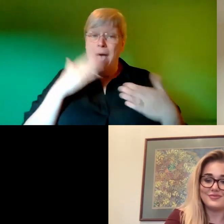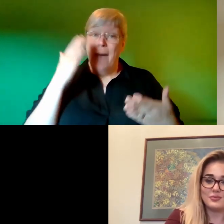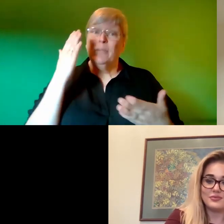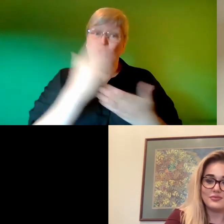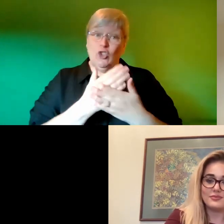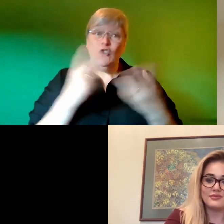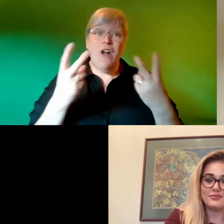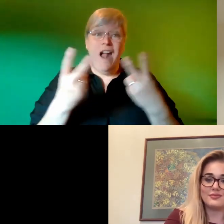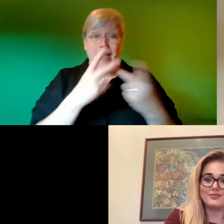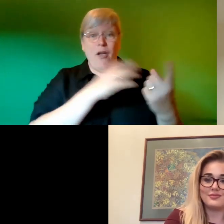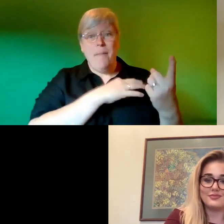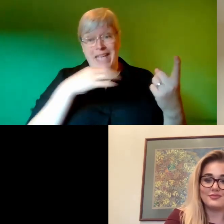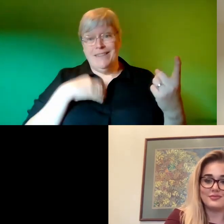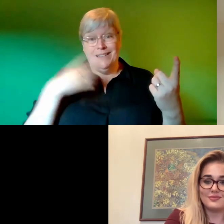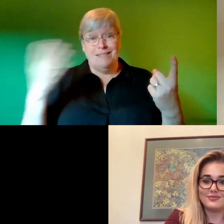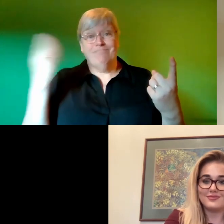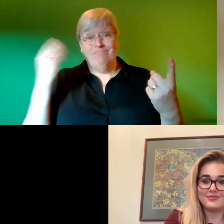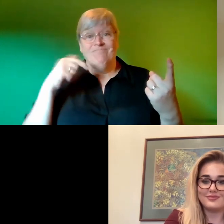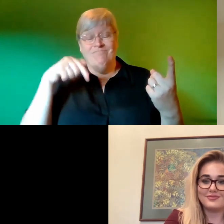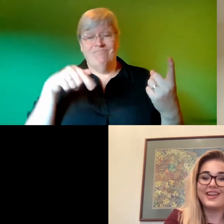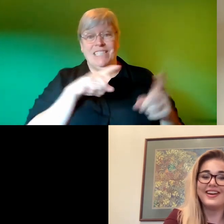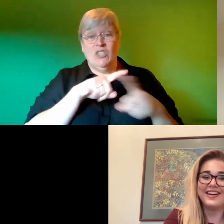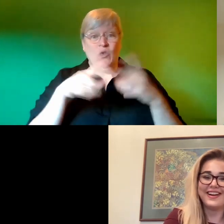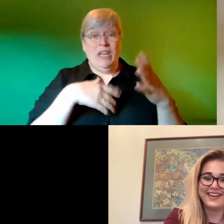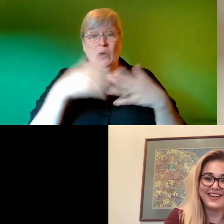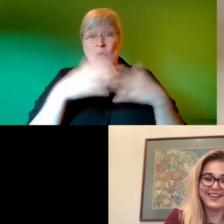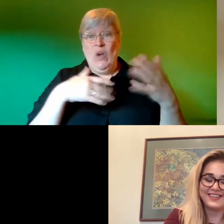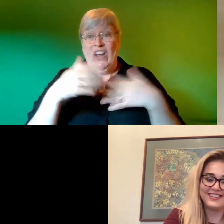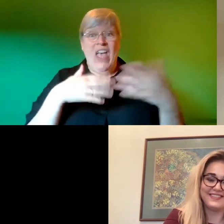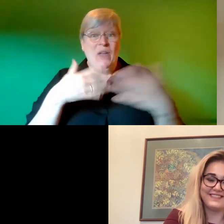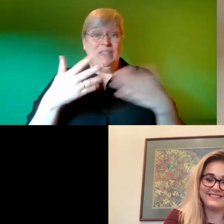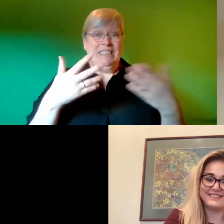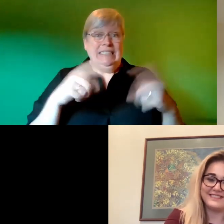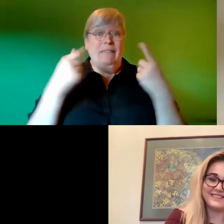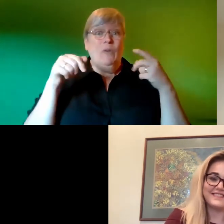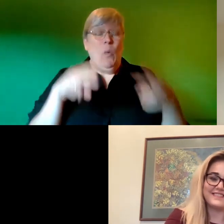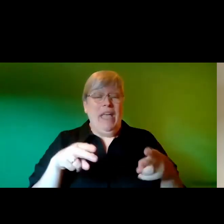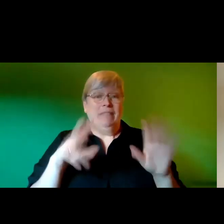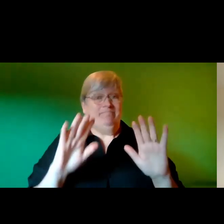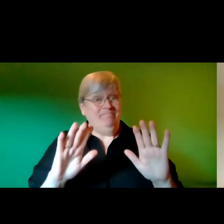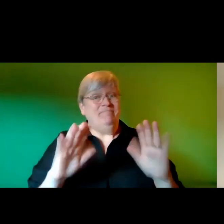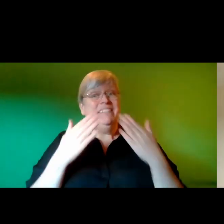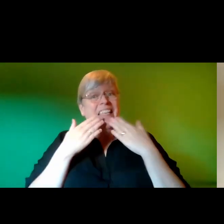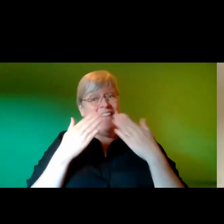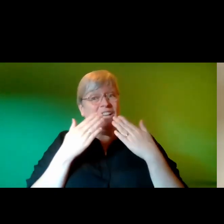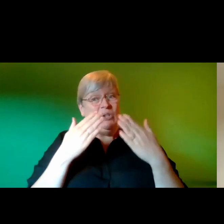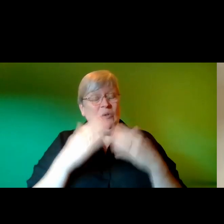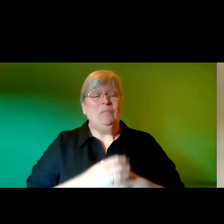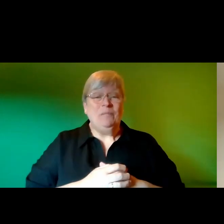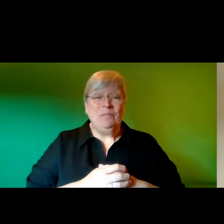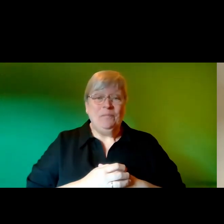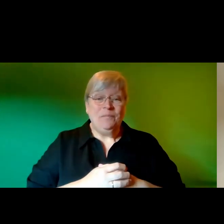medics that are listening in here they were probably trying to work out differential as we were hearing the story so thank you so much um